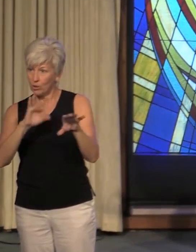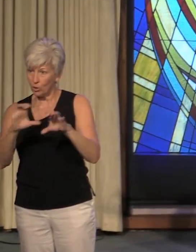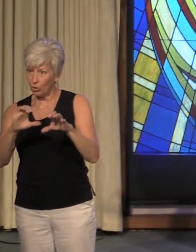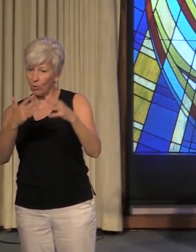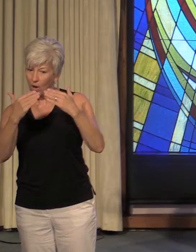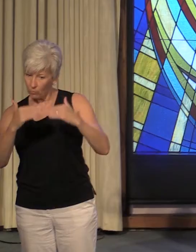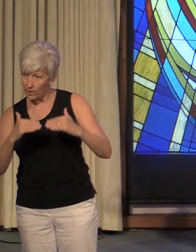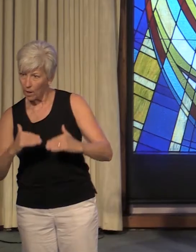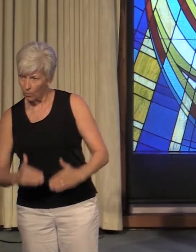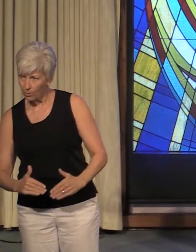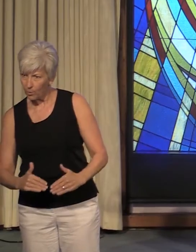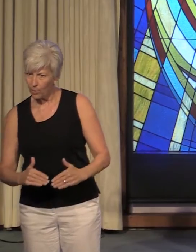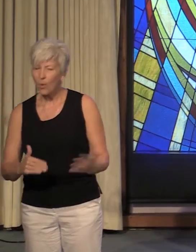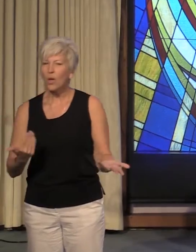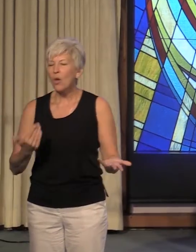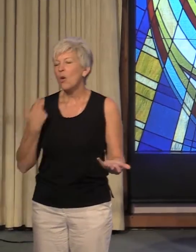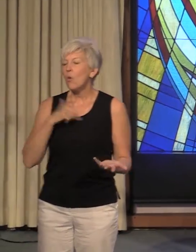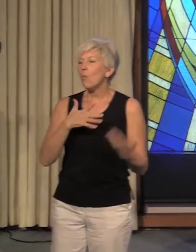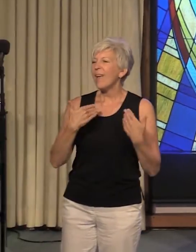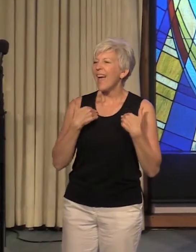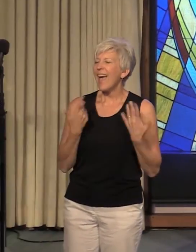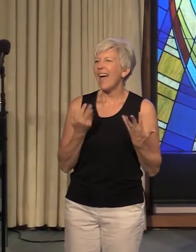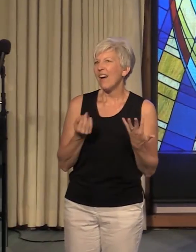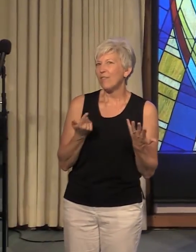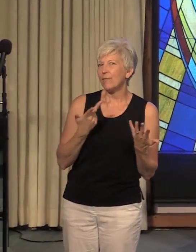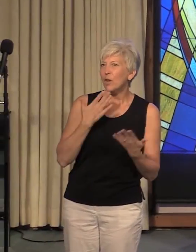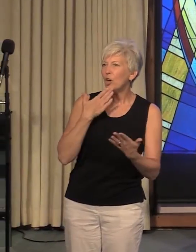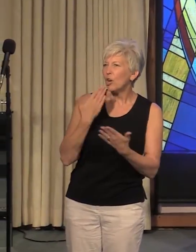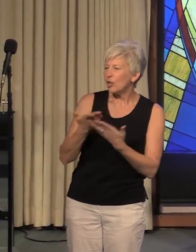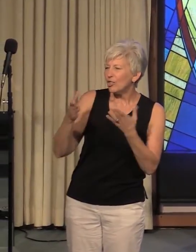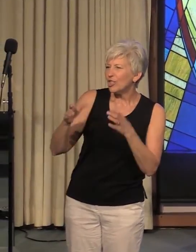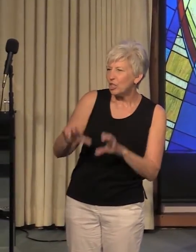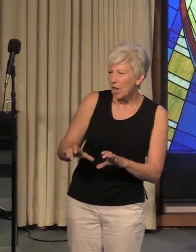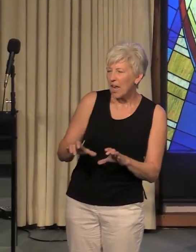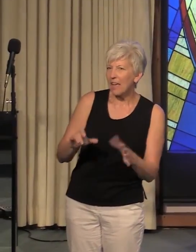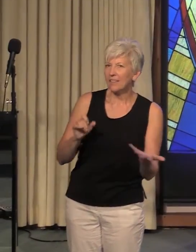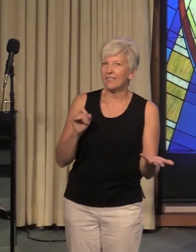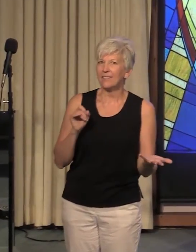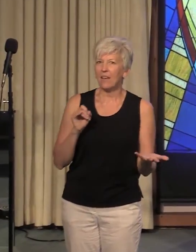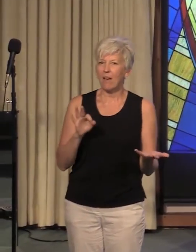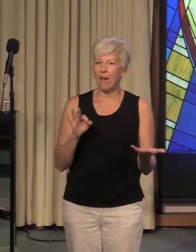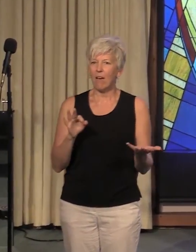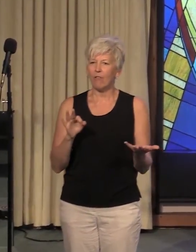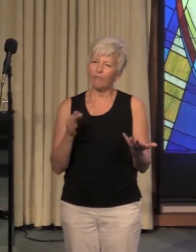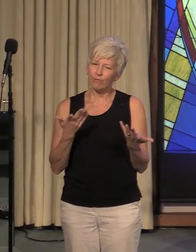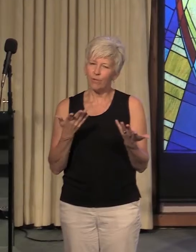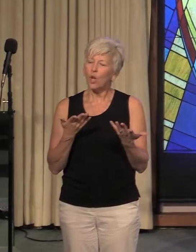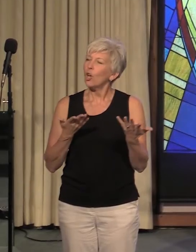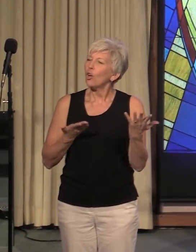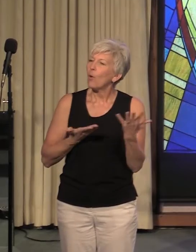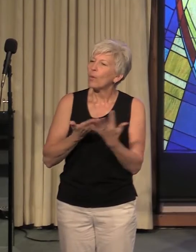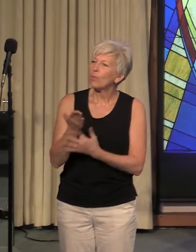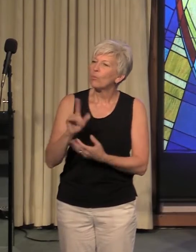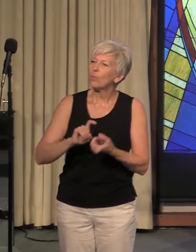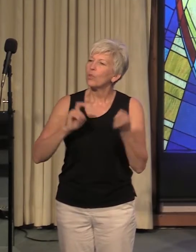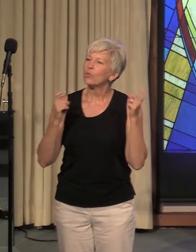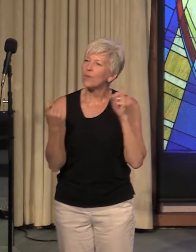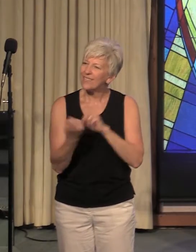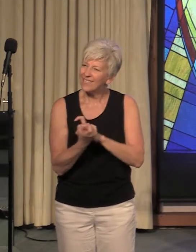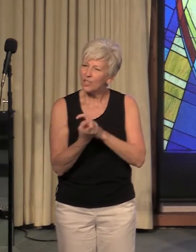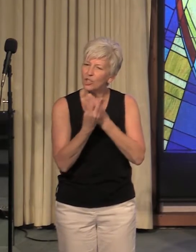chance of not only walking through those transitions gracefully, but in using them for our spiritual